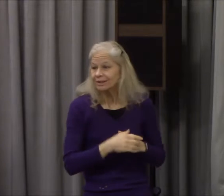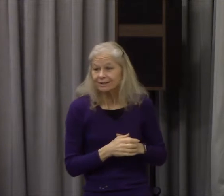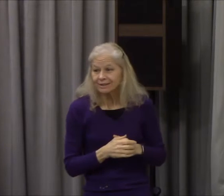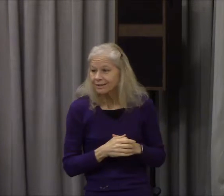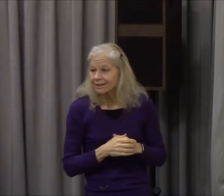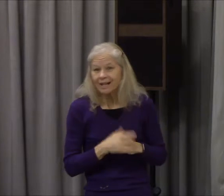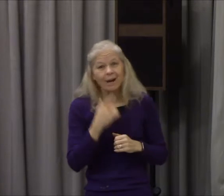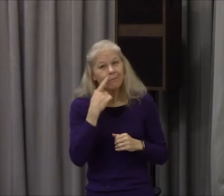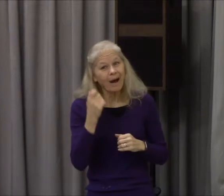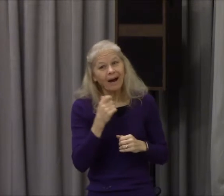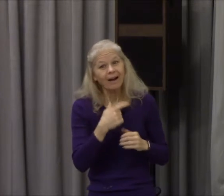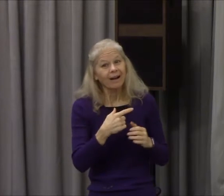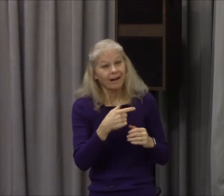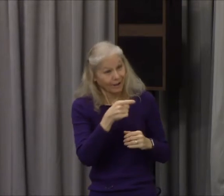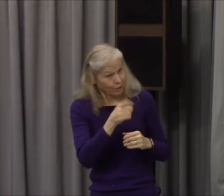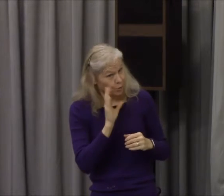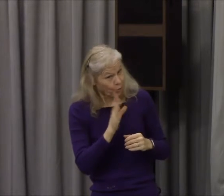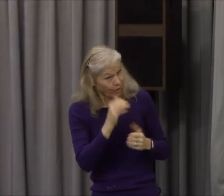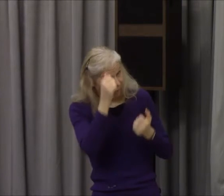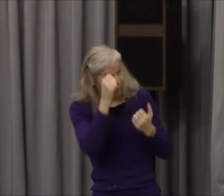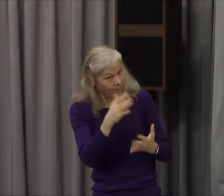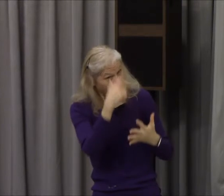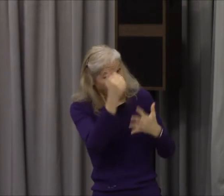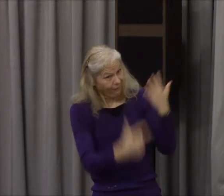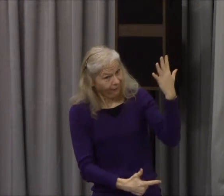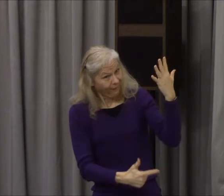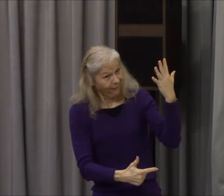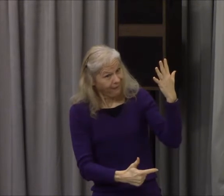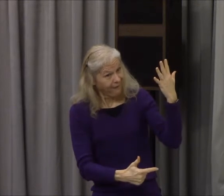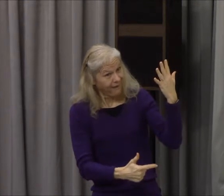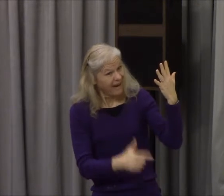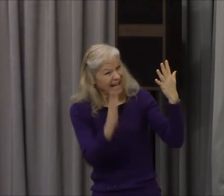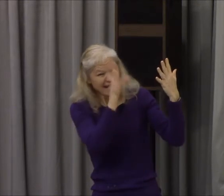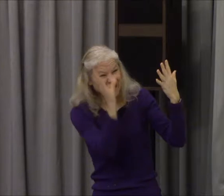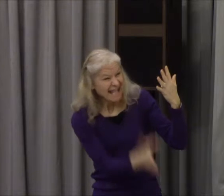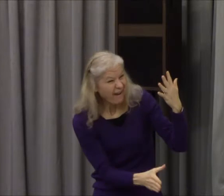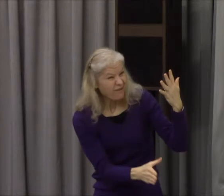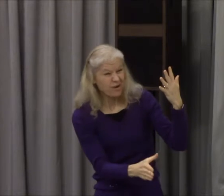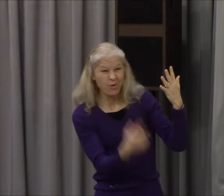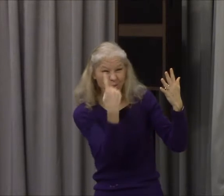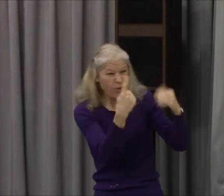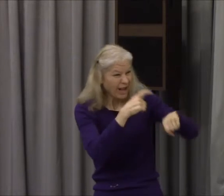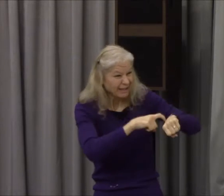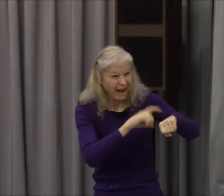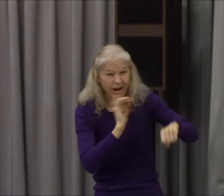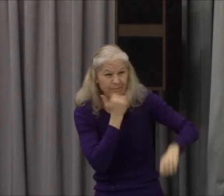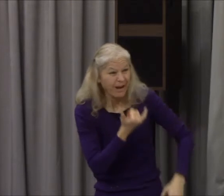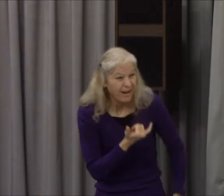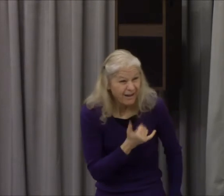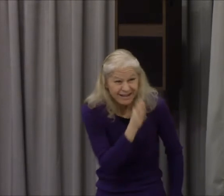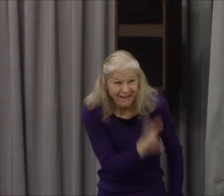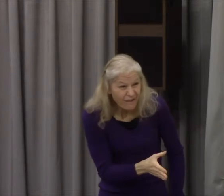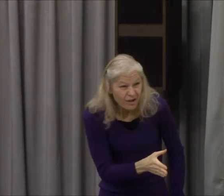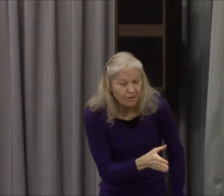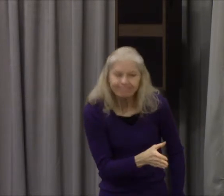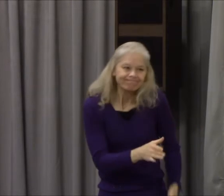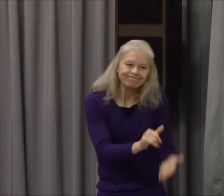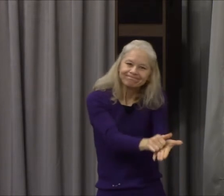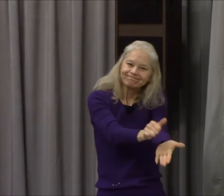and so what did God do he says I'm going to make it not how well you do but on who